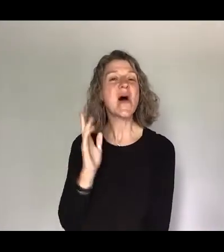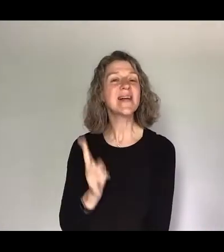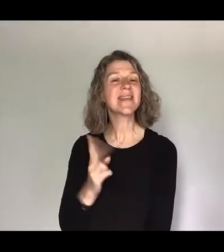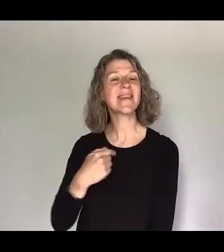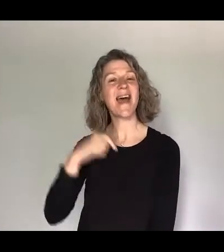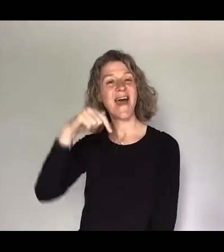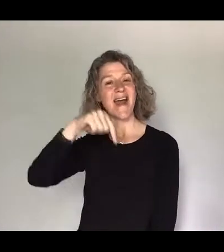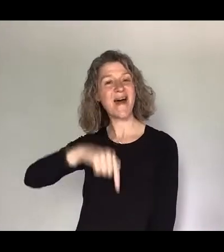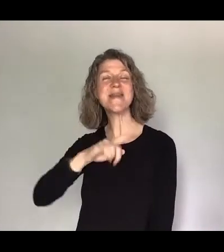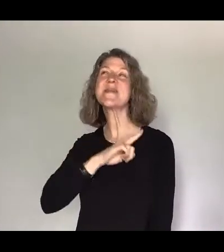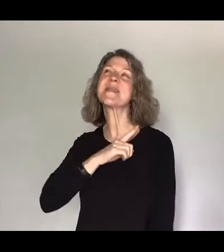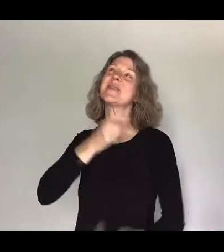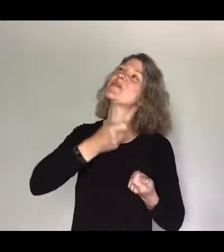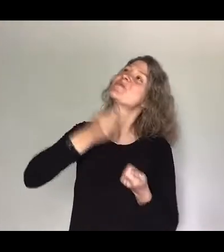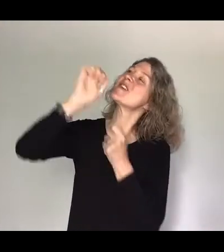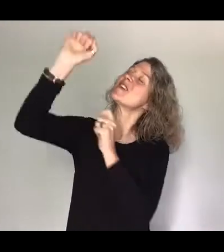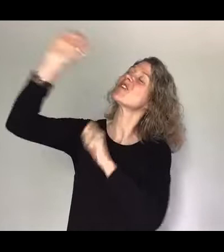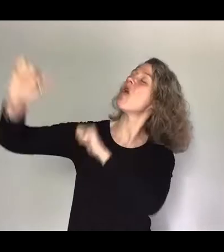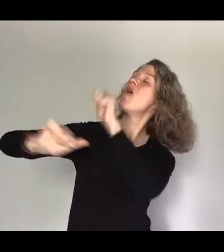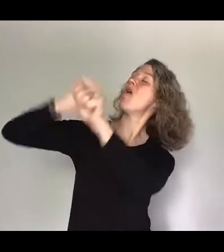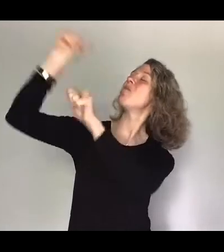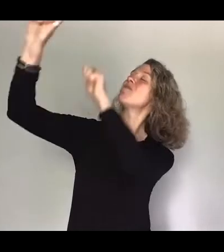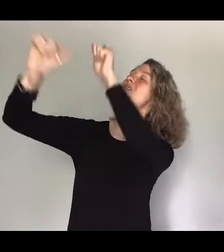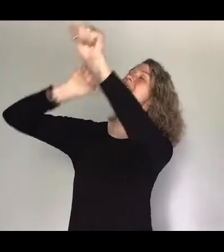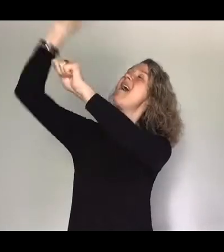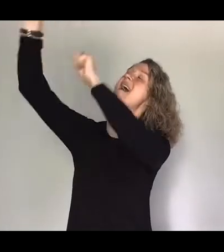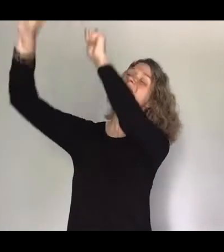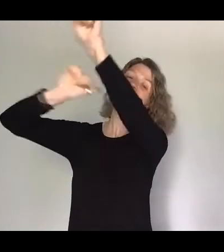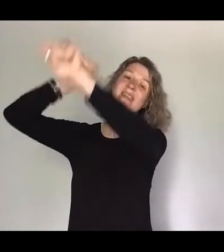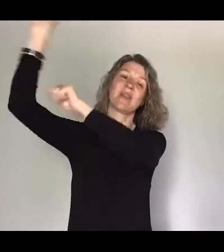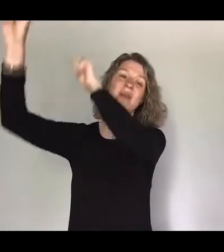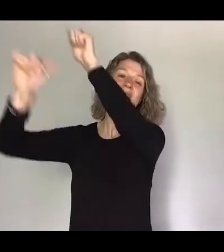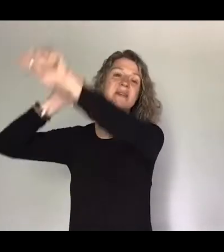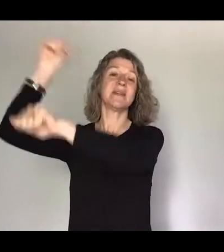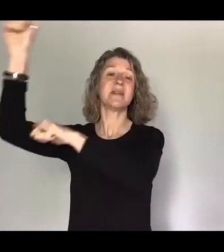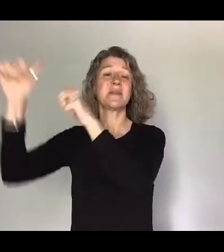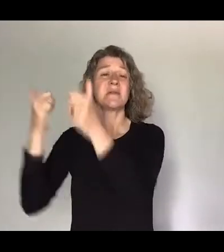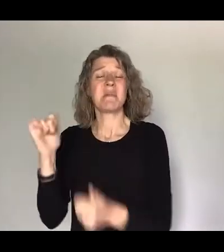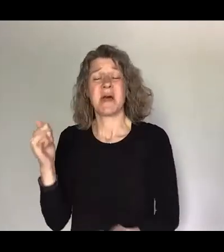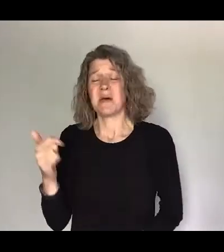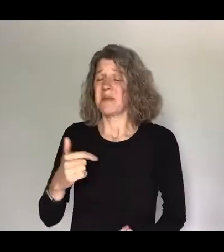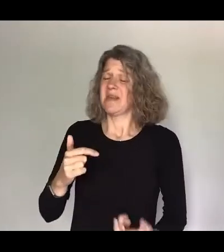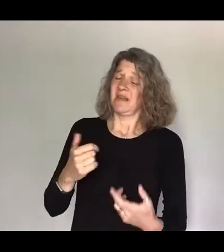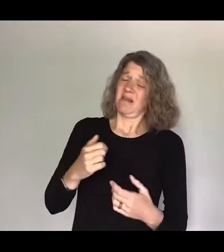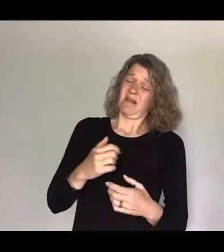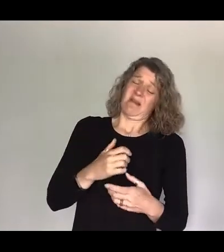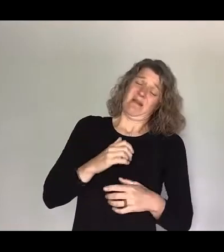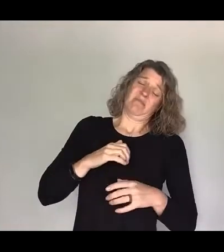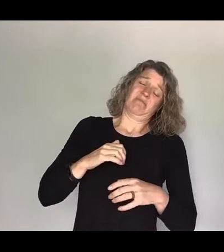again, I'm here to bring You praise Even if it's broken, I will